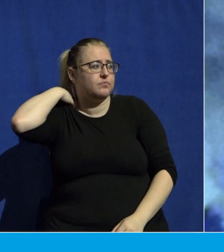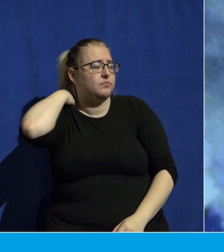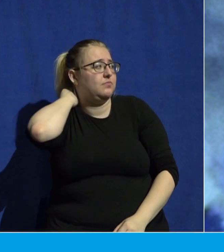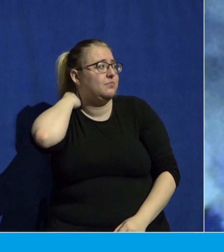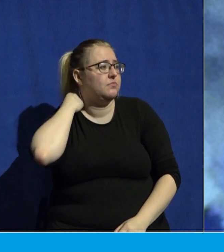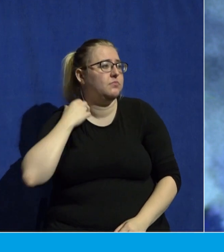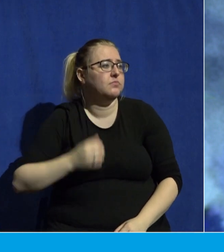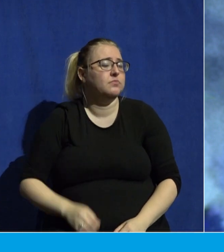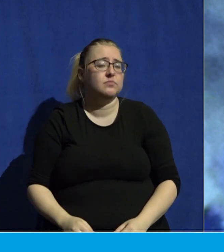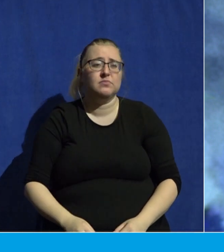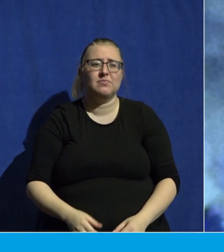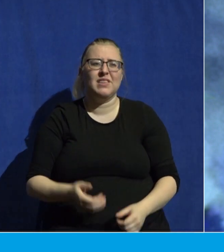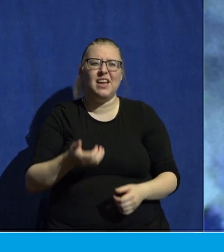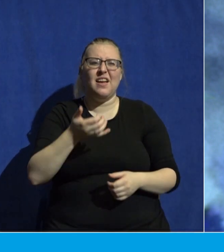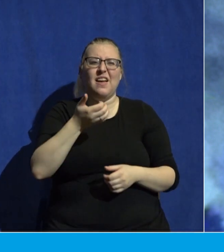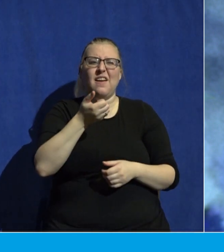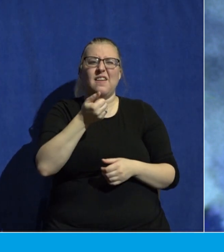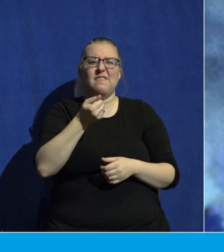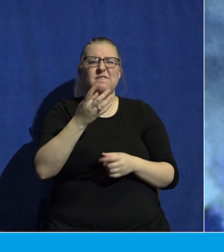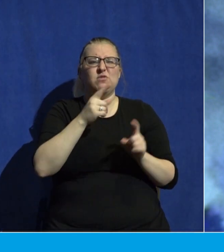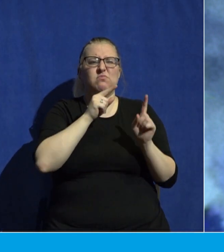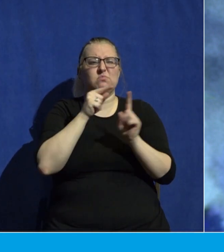A few points of application and we're done.